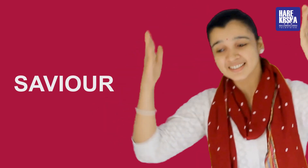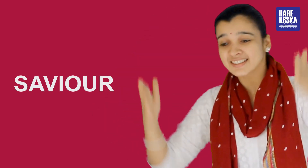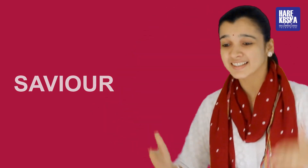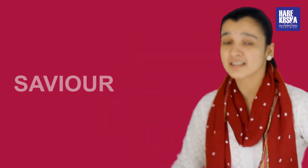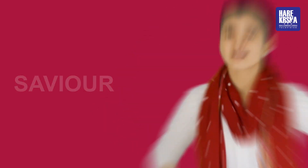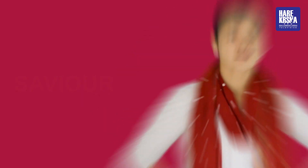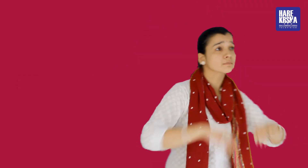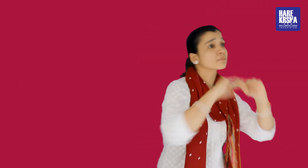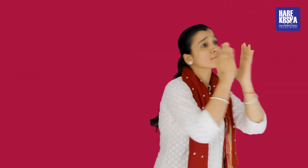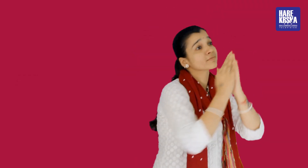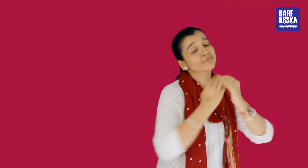savior